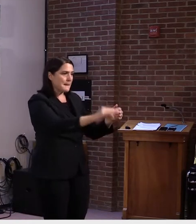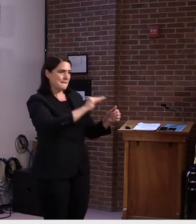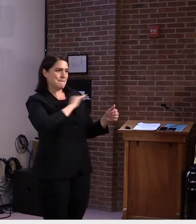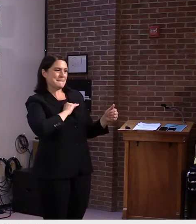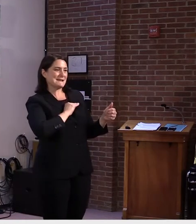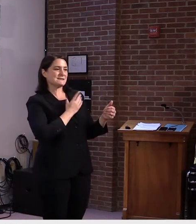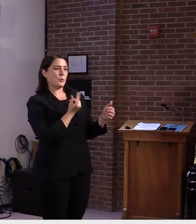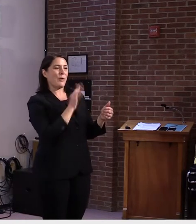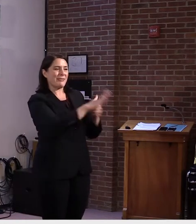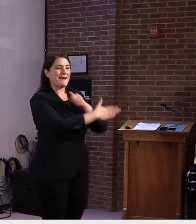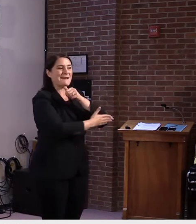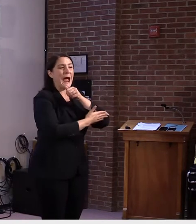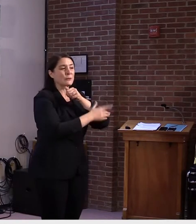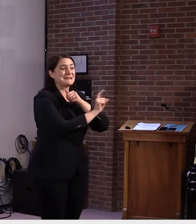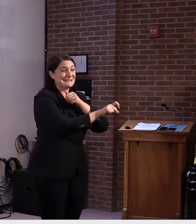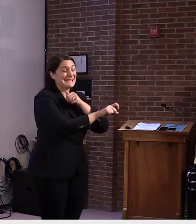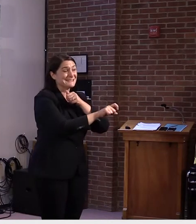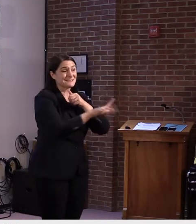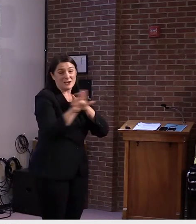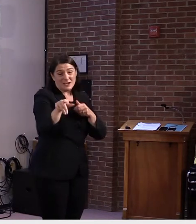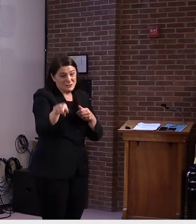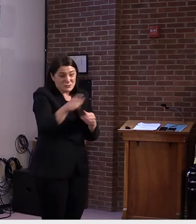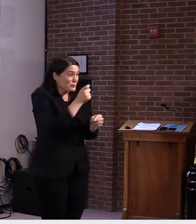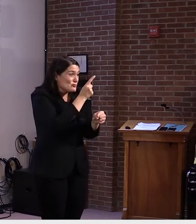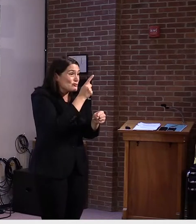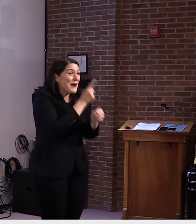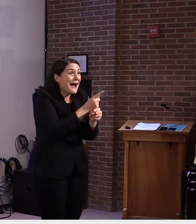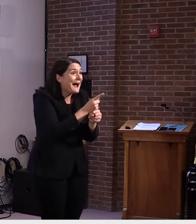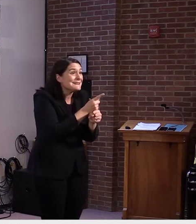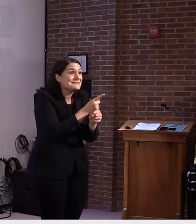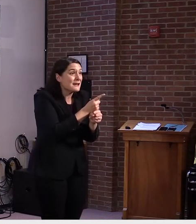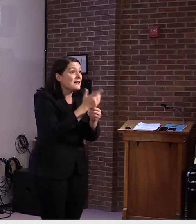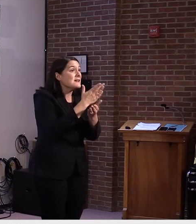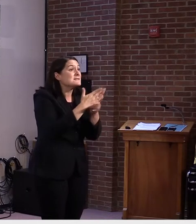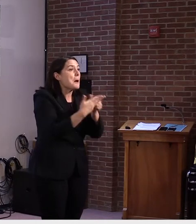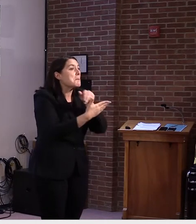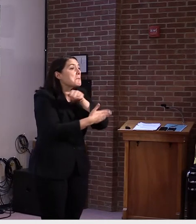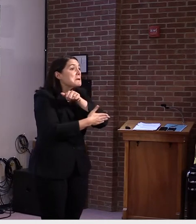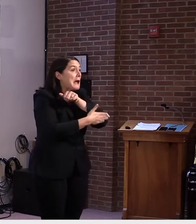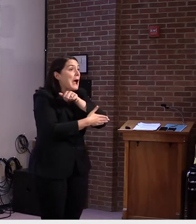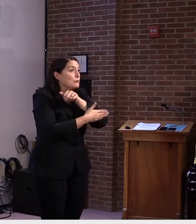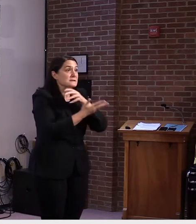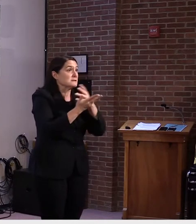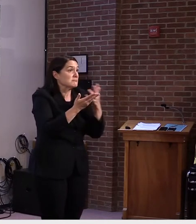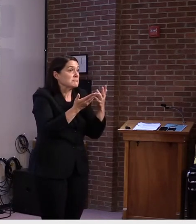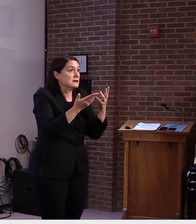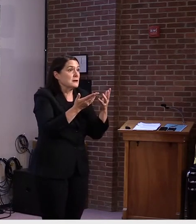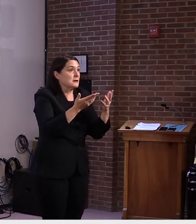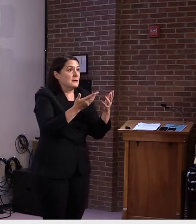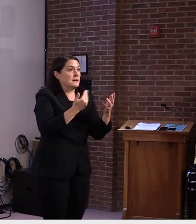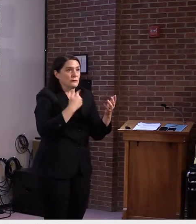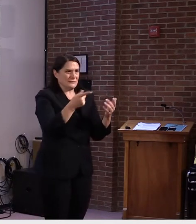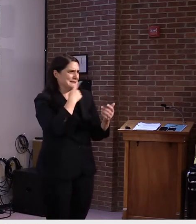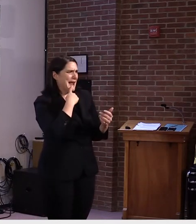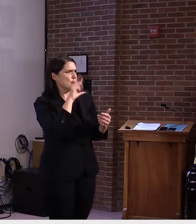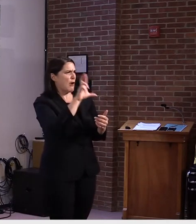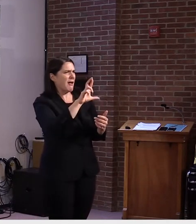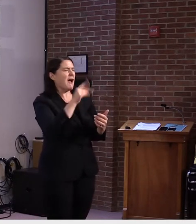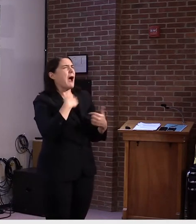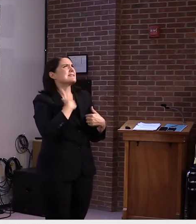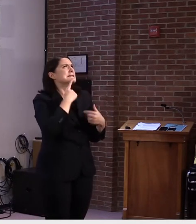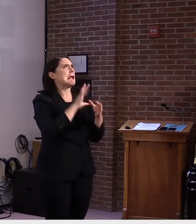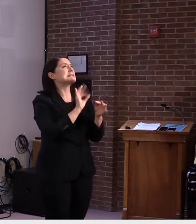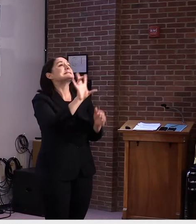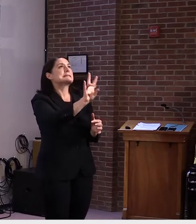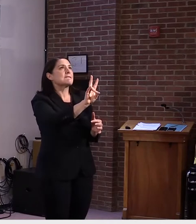county. As you, as you mentioned, I mean, some of these counties are fairly significant, seven for Rutland County,